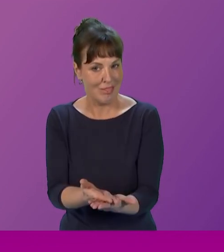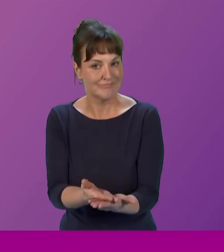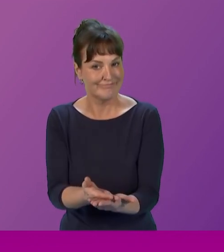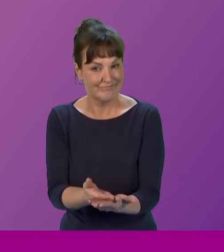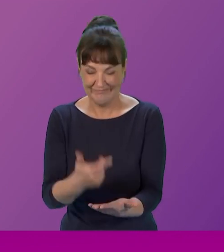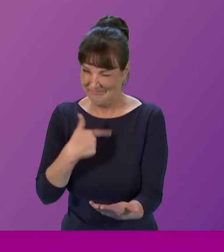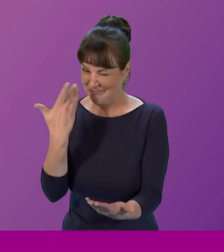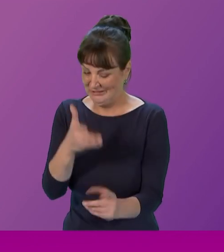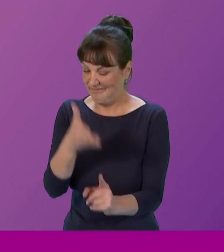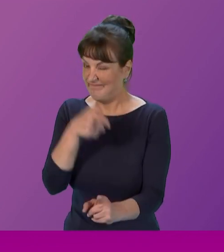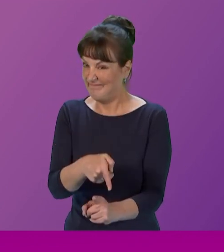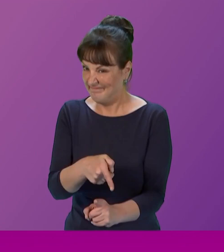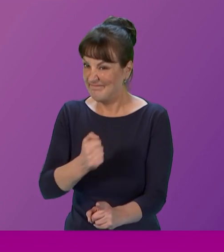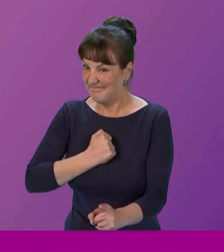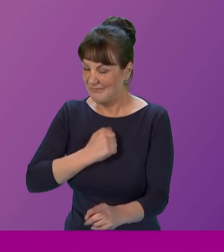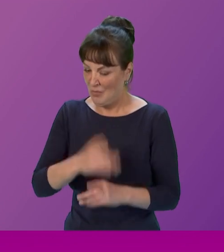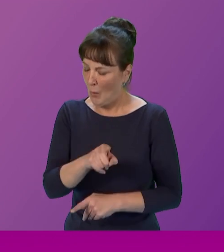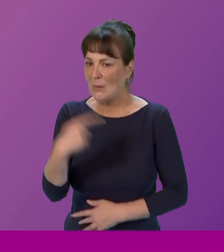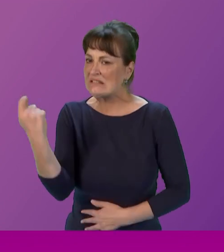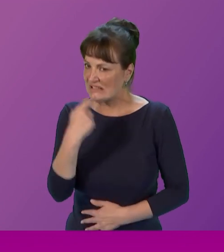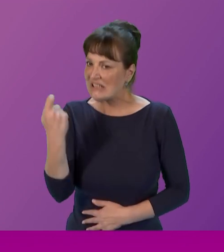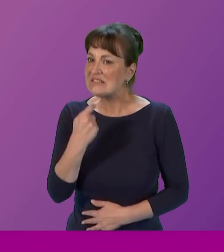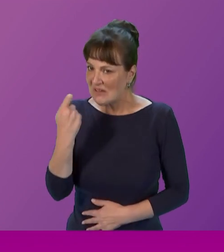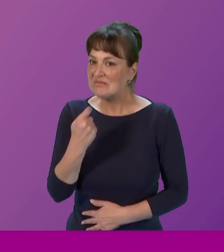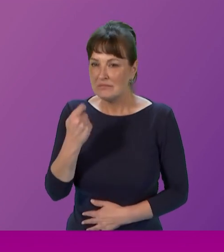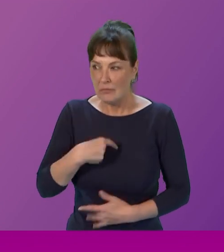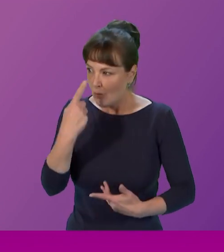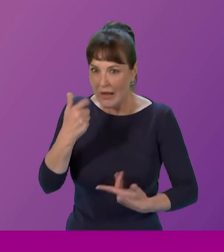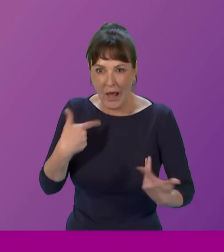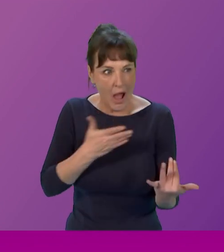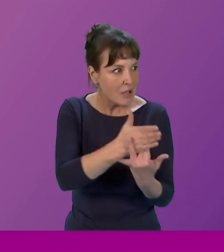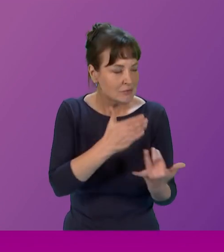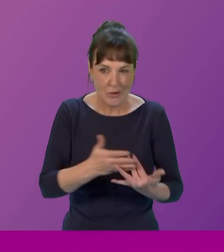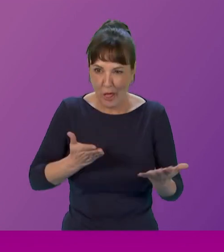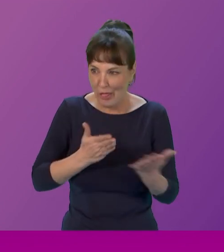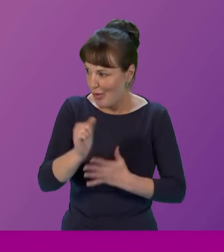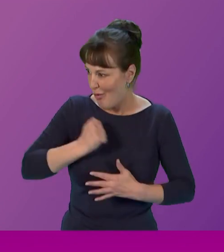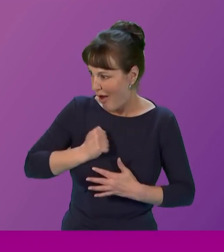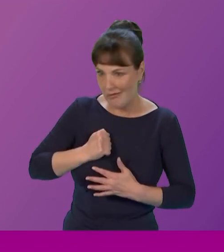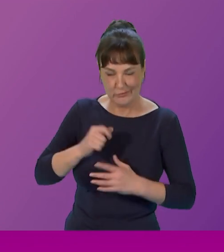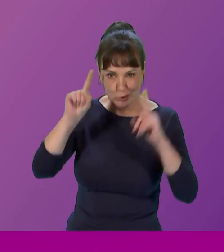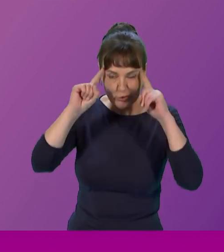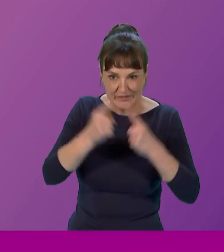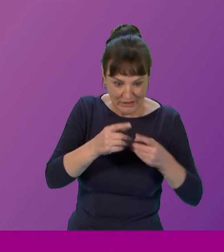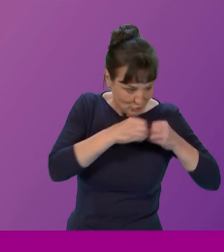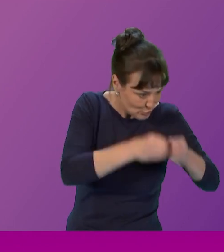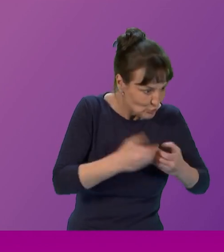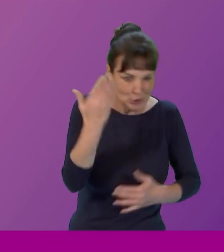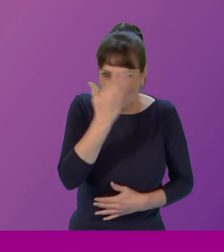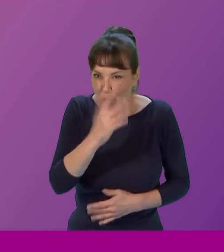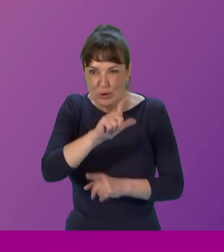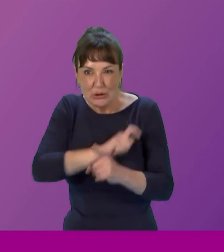through my own work how this has been a great success we can all access this in our local halls community centers schools